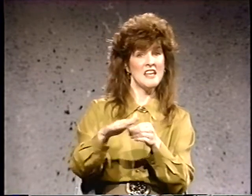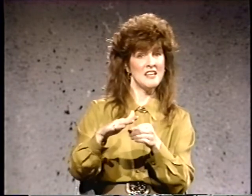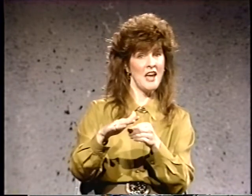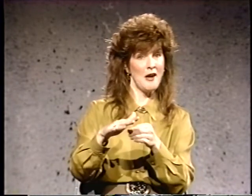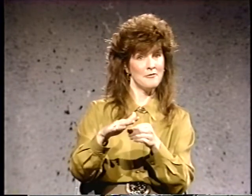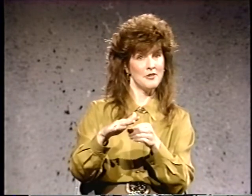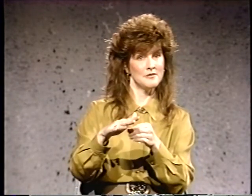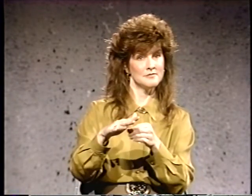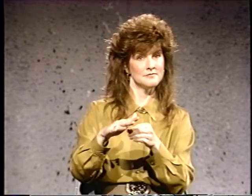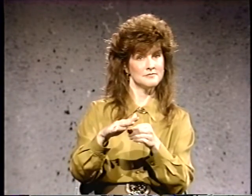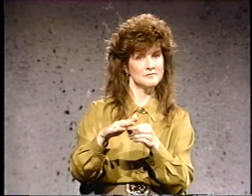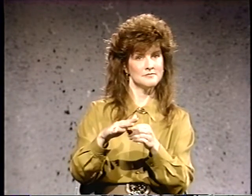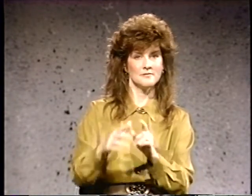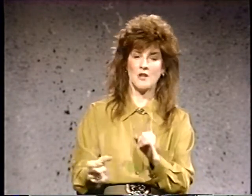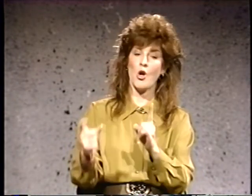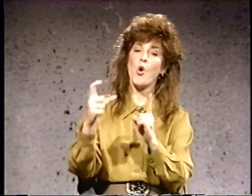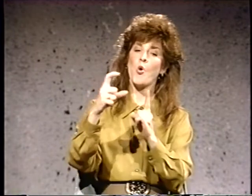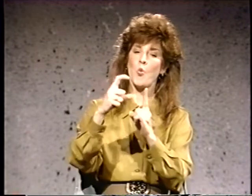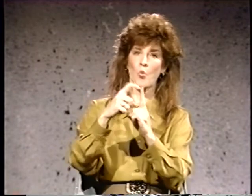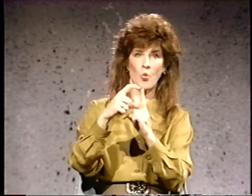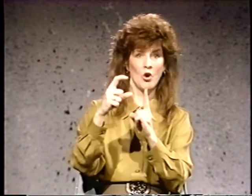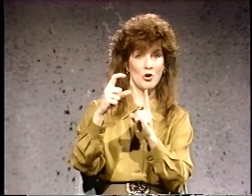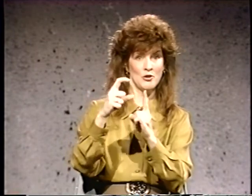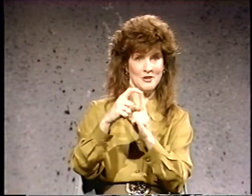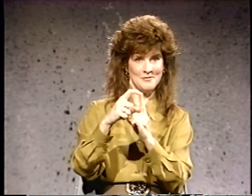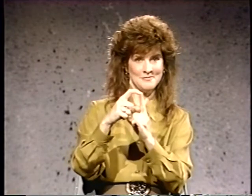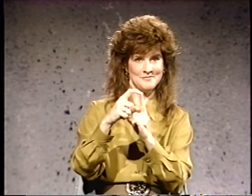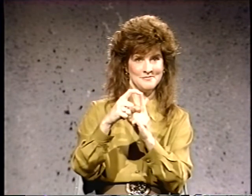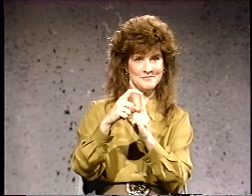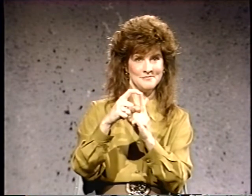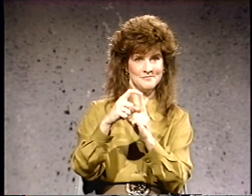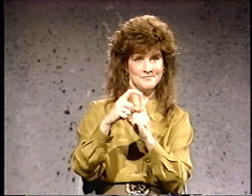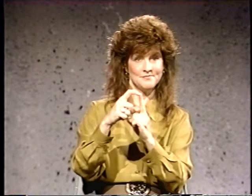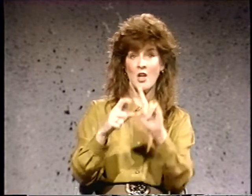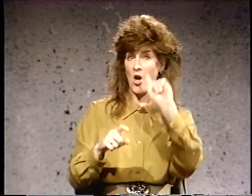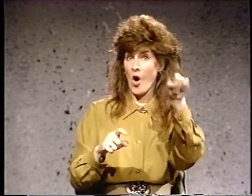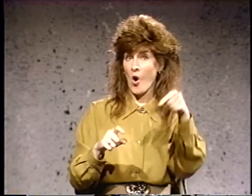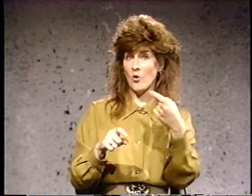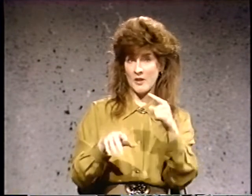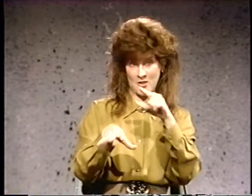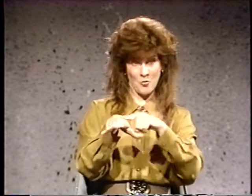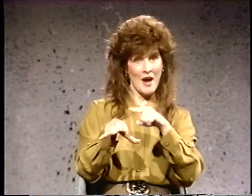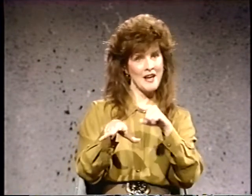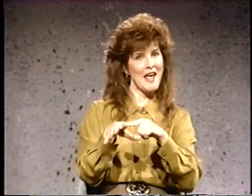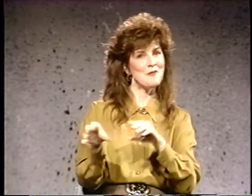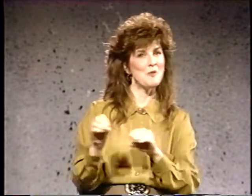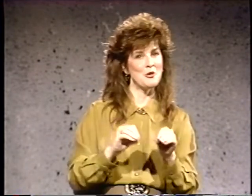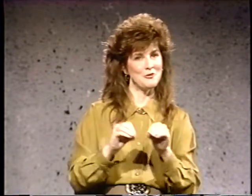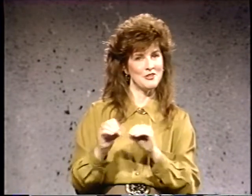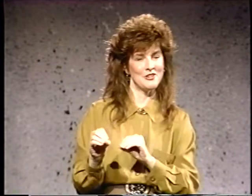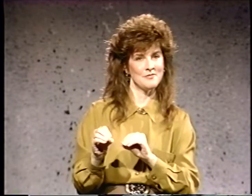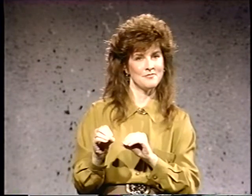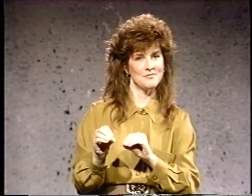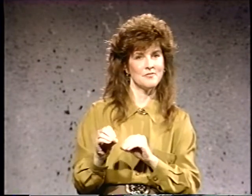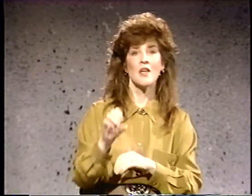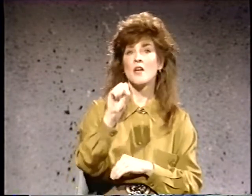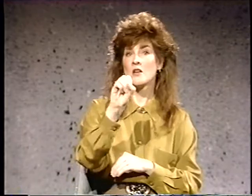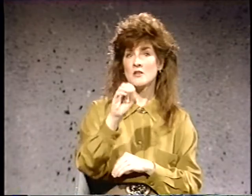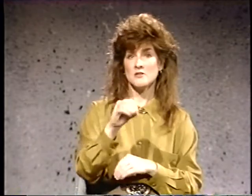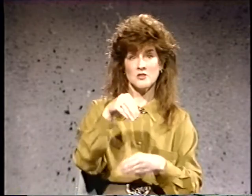enough. Word. Only the right hand moved. So